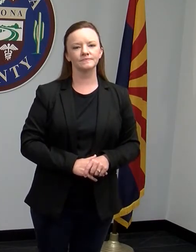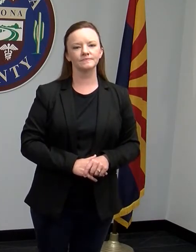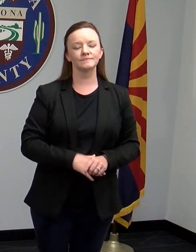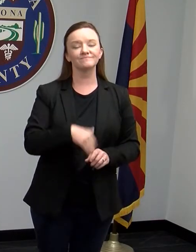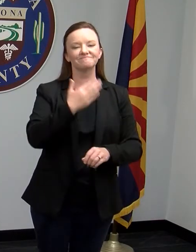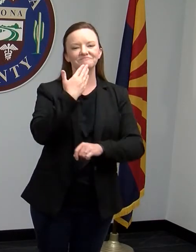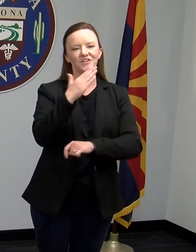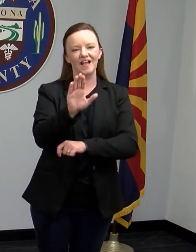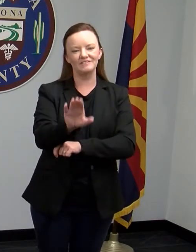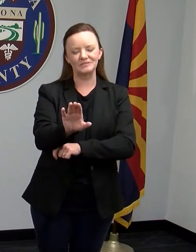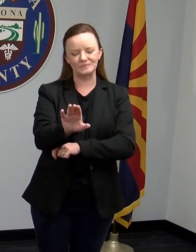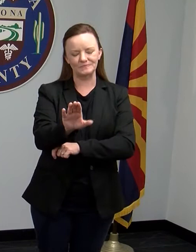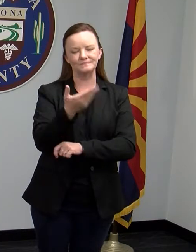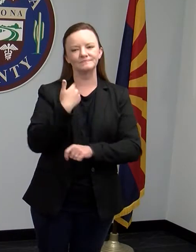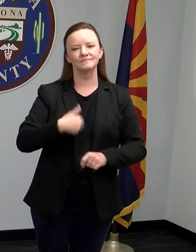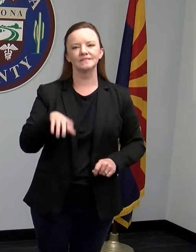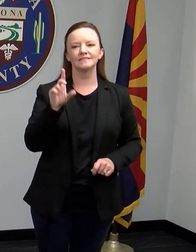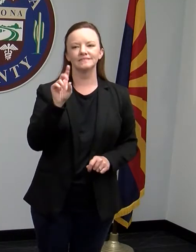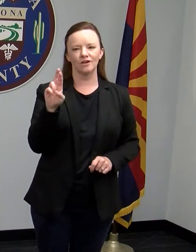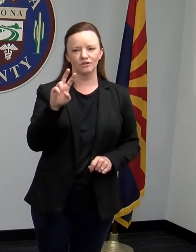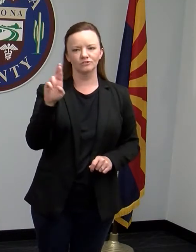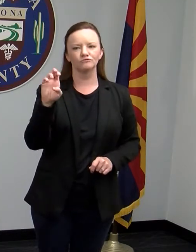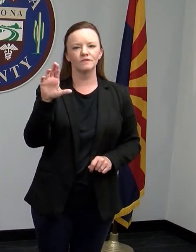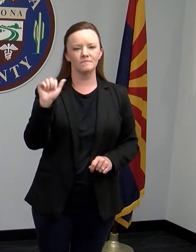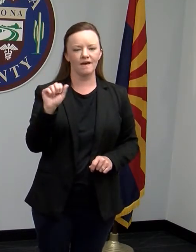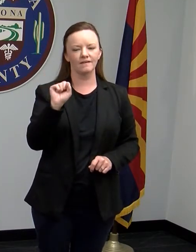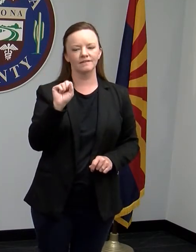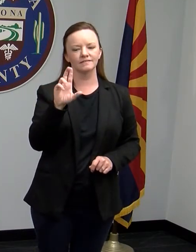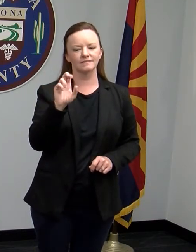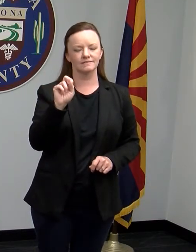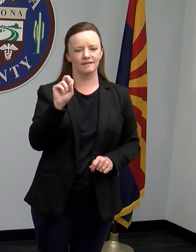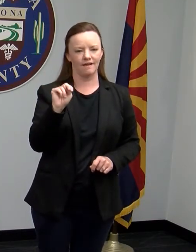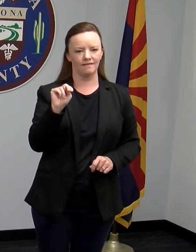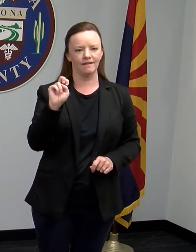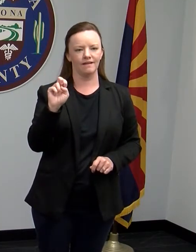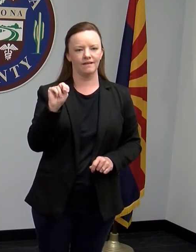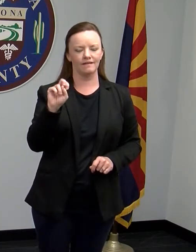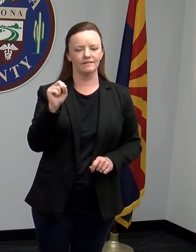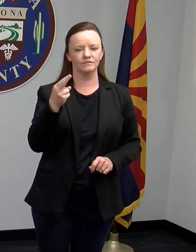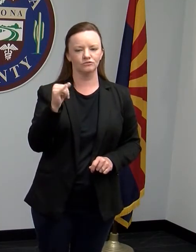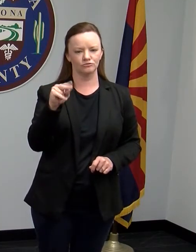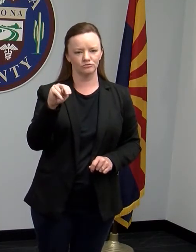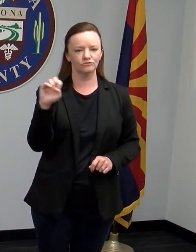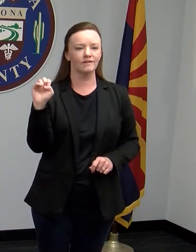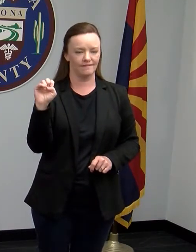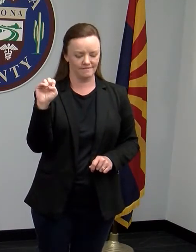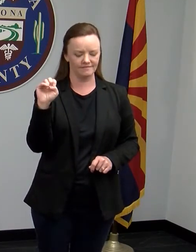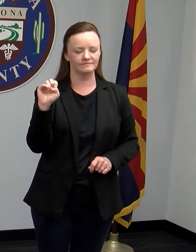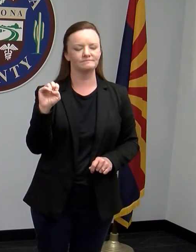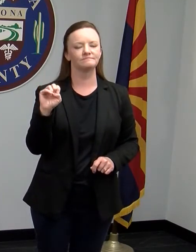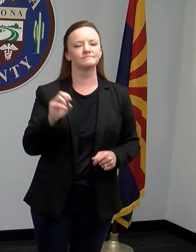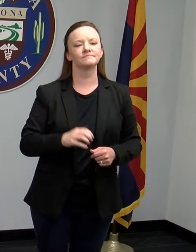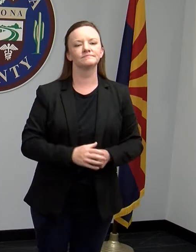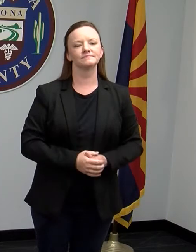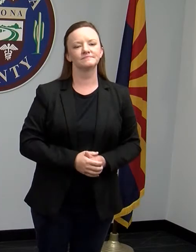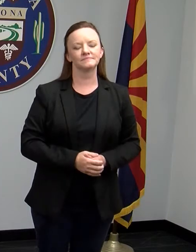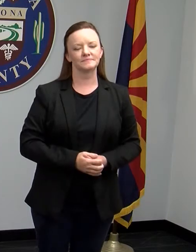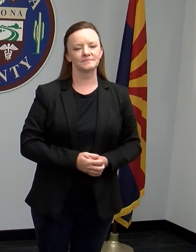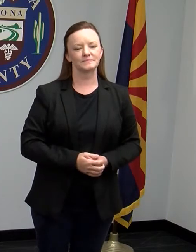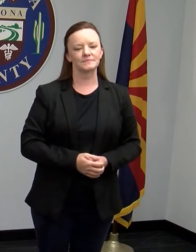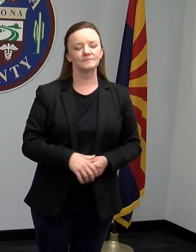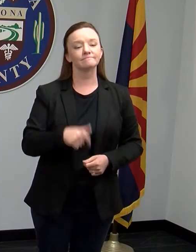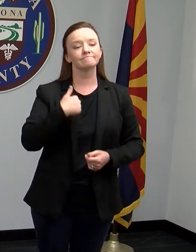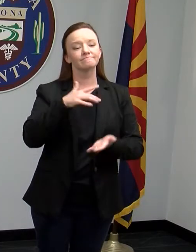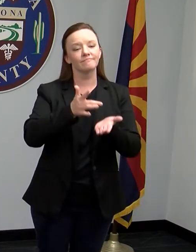Good afternoon. Um, I'm Dr. Rebecca Sonenschein, R-E-B-E-C-C-A-S-U-N-E-N-S-H-I-N